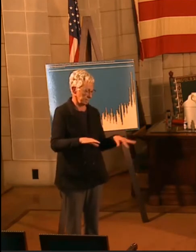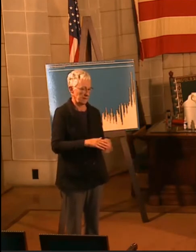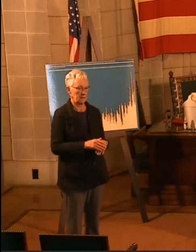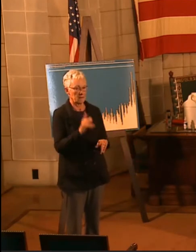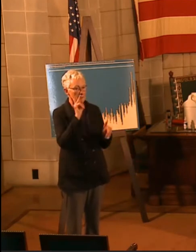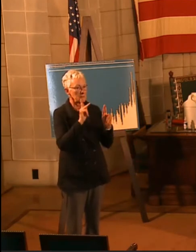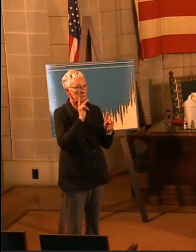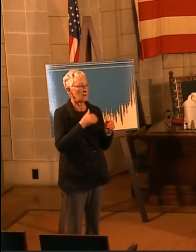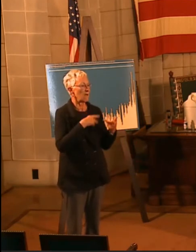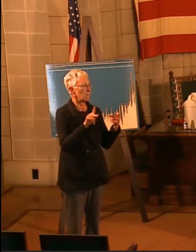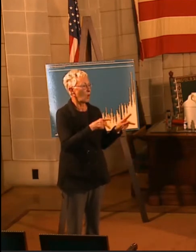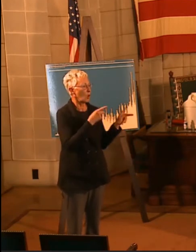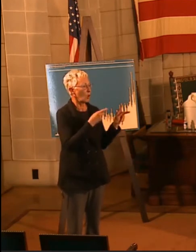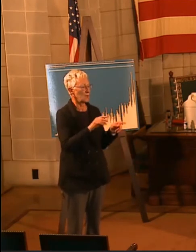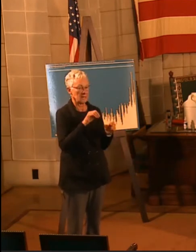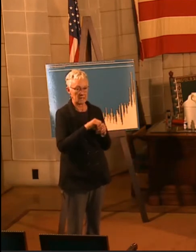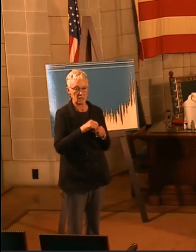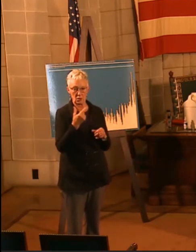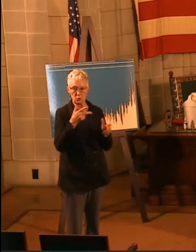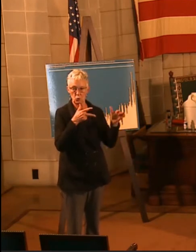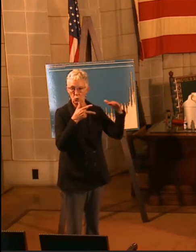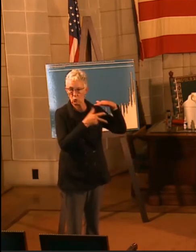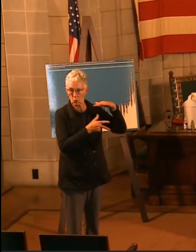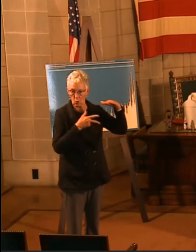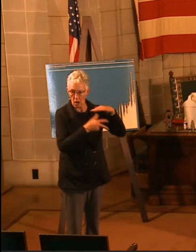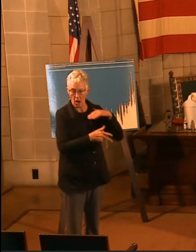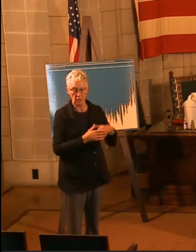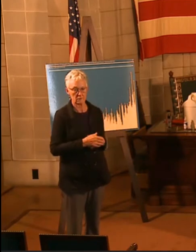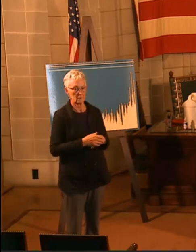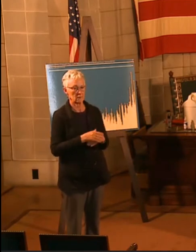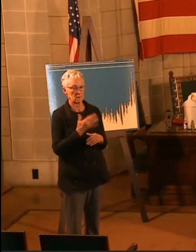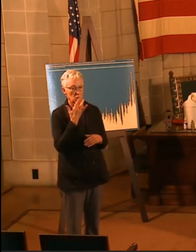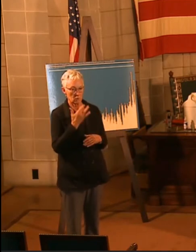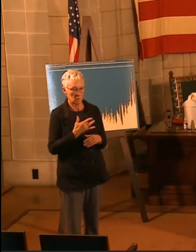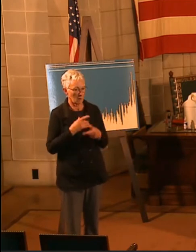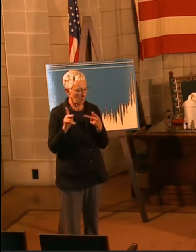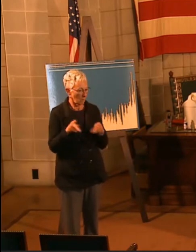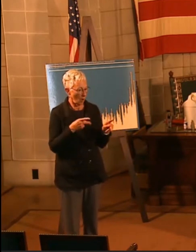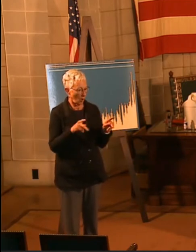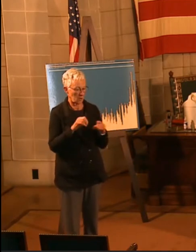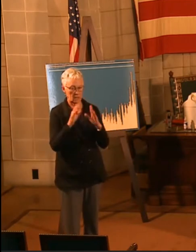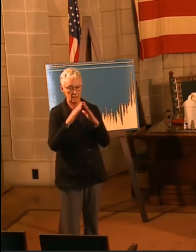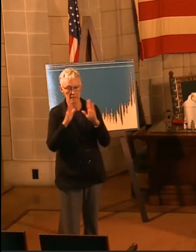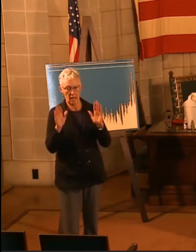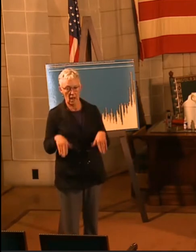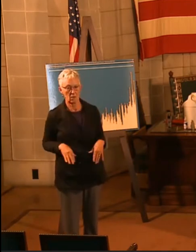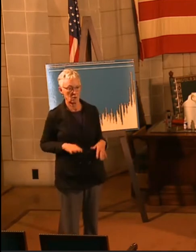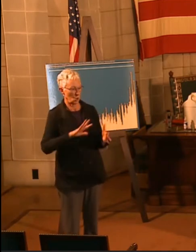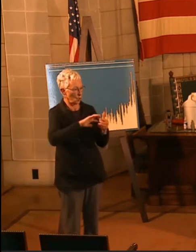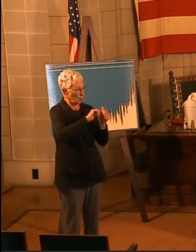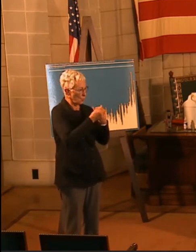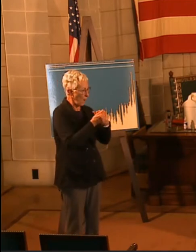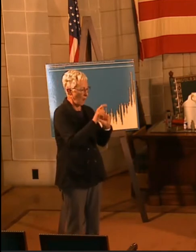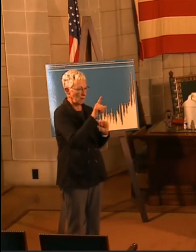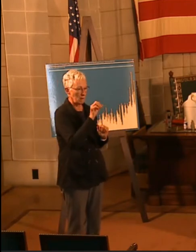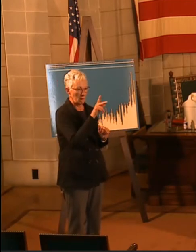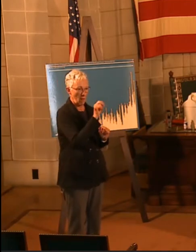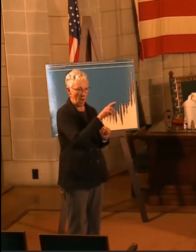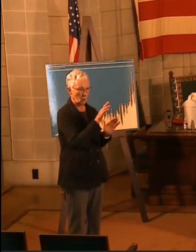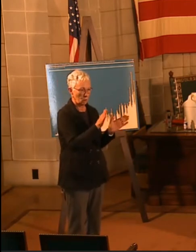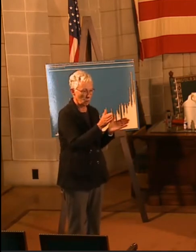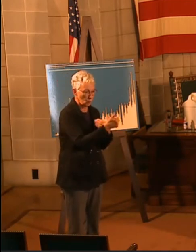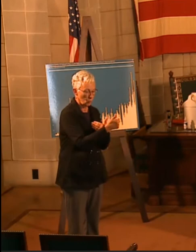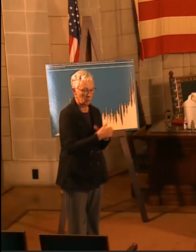sleepovers, large and small dinner gatherings, birthday parties, carpools, crowded locker rooms, teams on